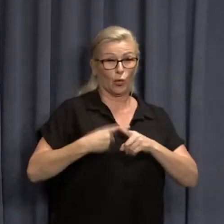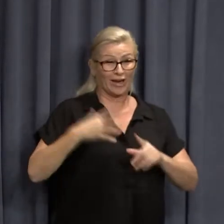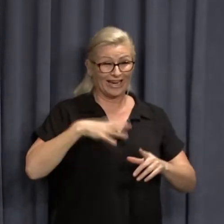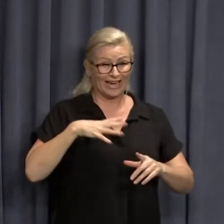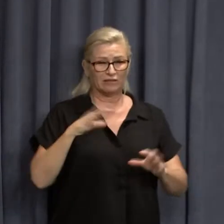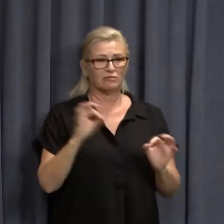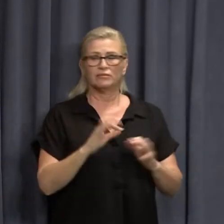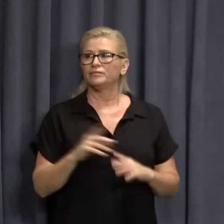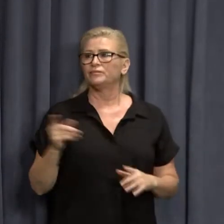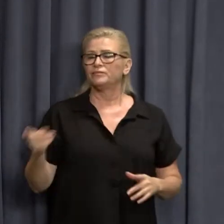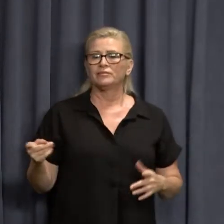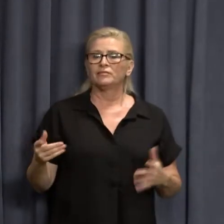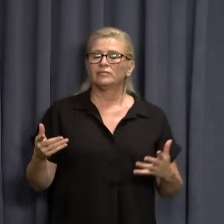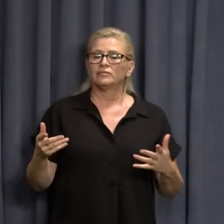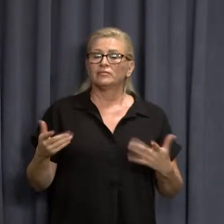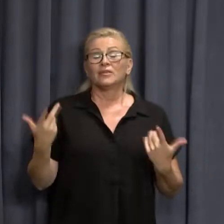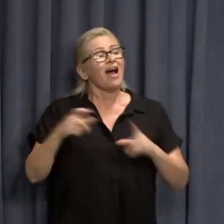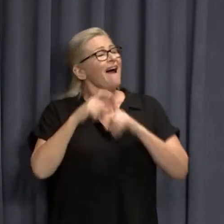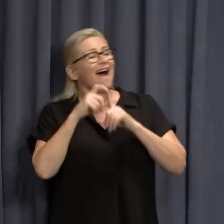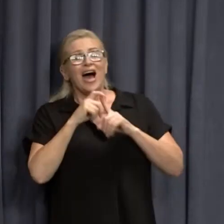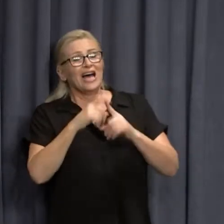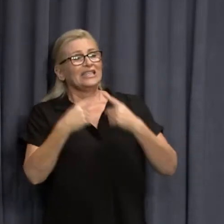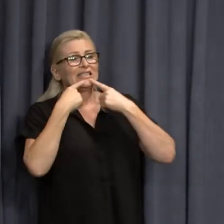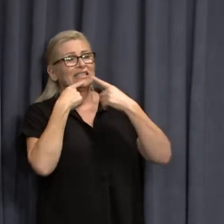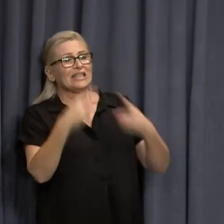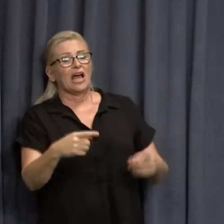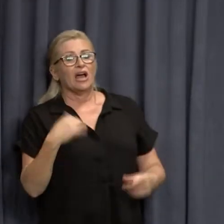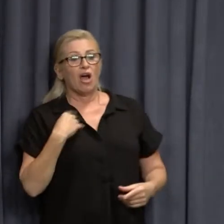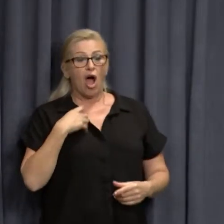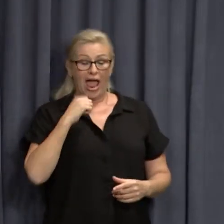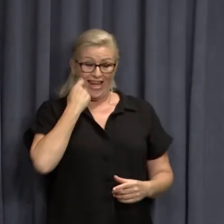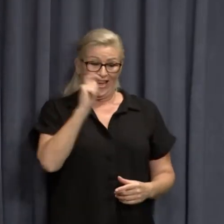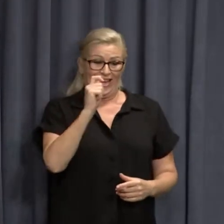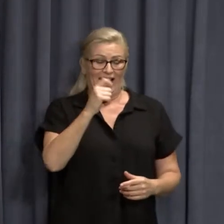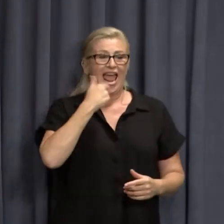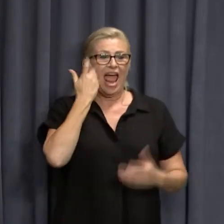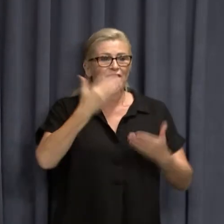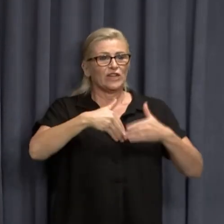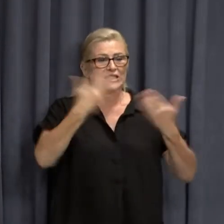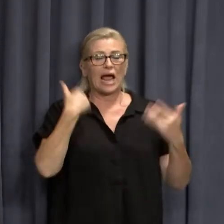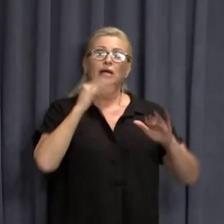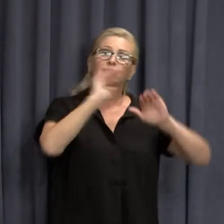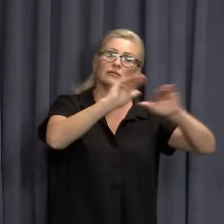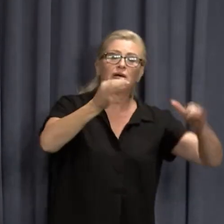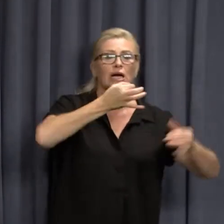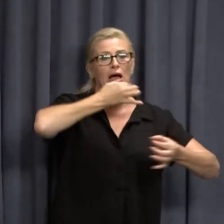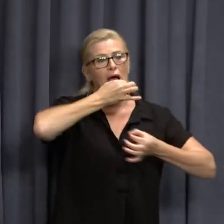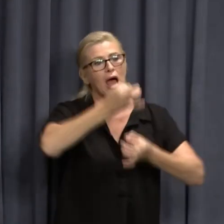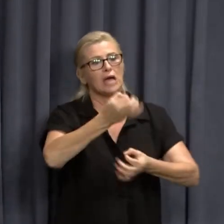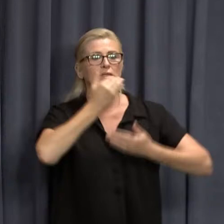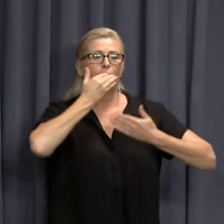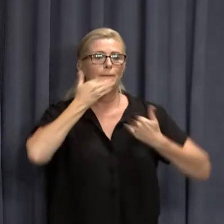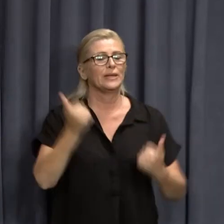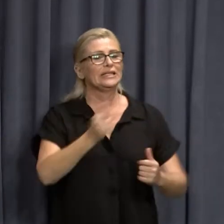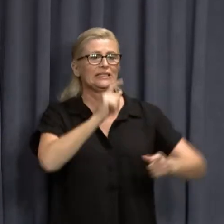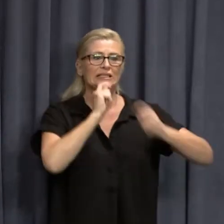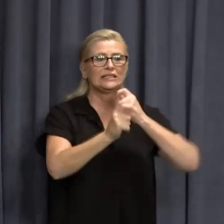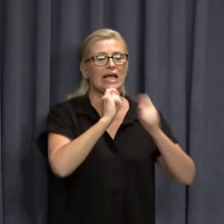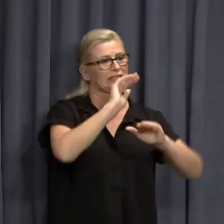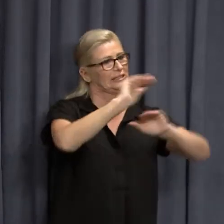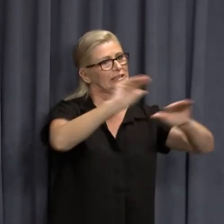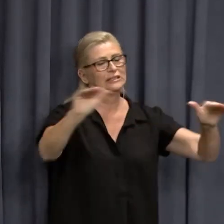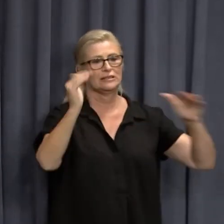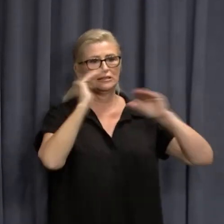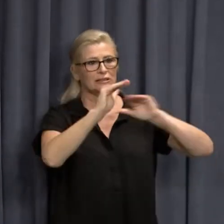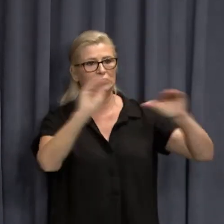Look, it's hard to say. As you know, I do a press conference virtually every day and we call for people to get tested. We put out lots of information, lots